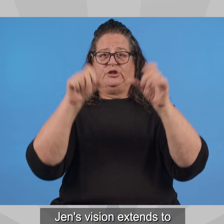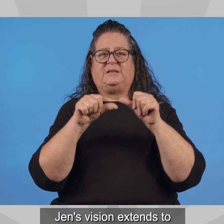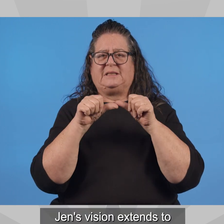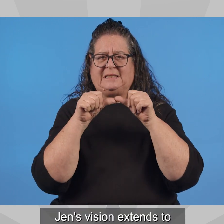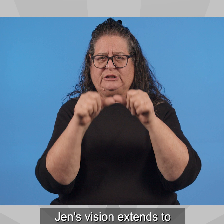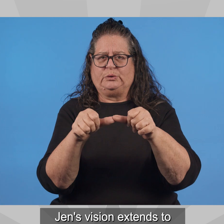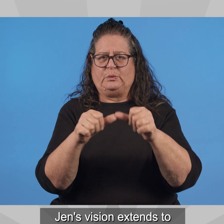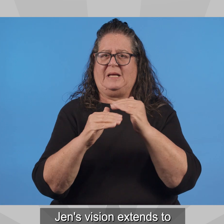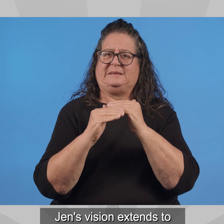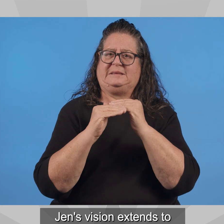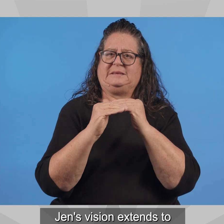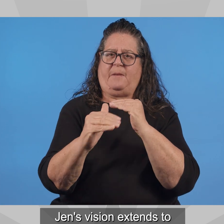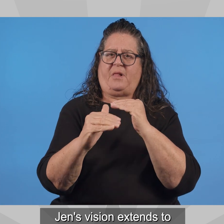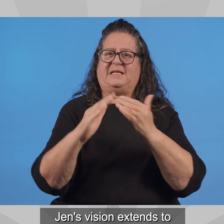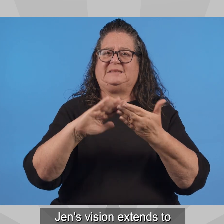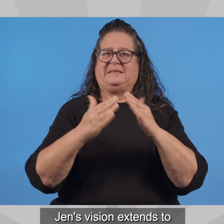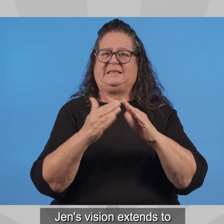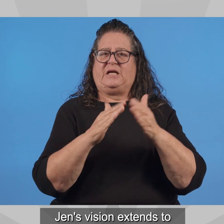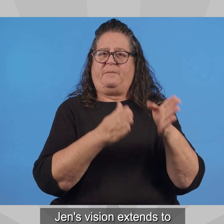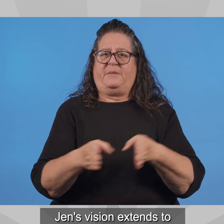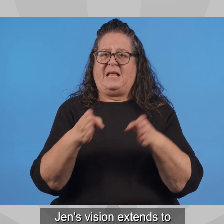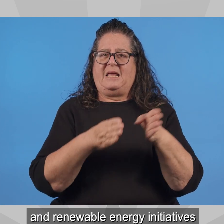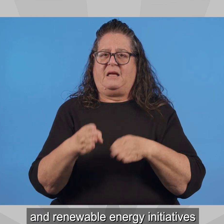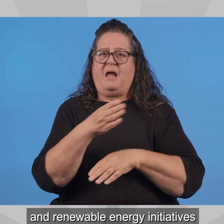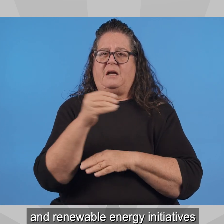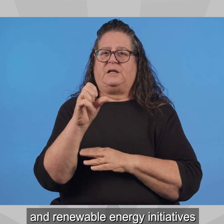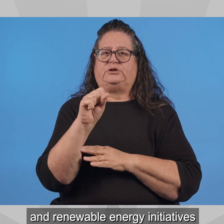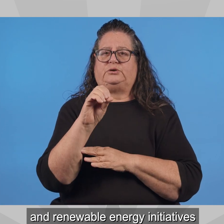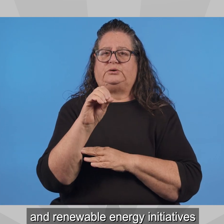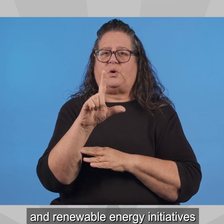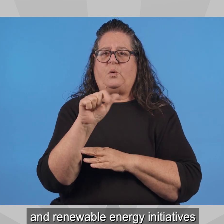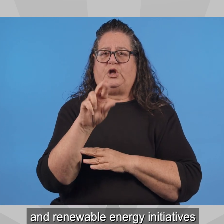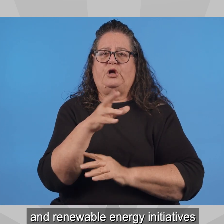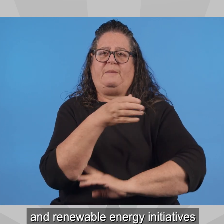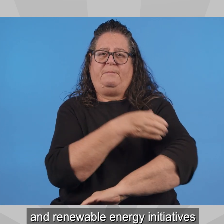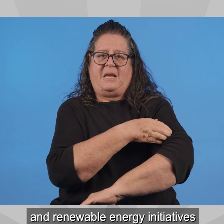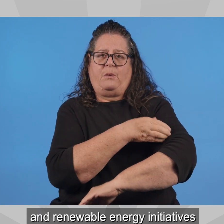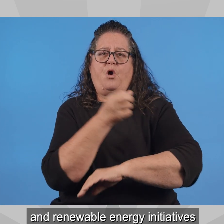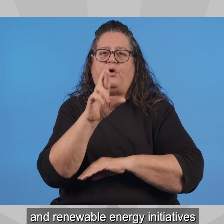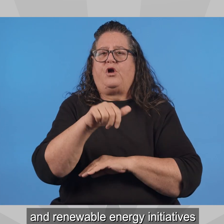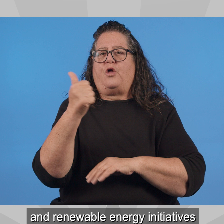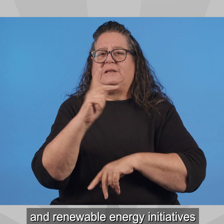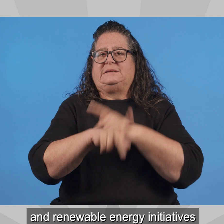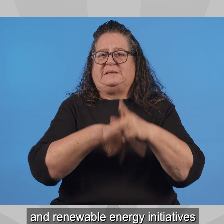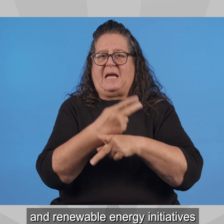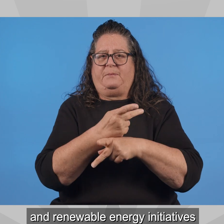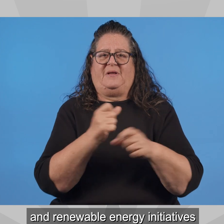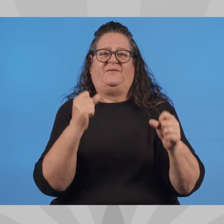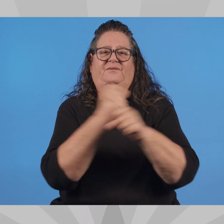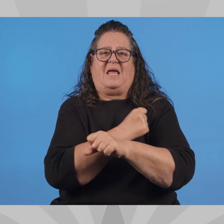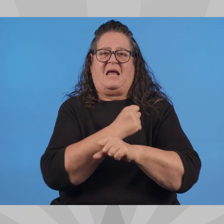Jen's vision extends to sustainable urban planning and renewable energy initiatives to combat climate